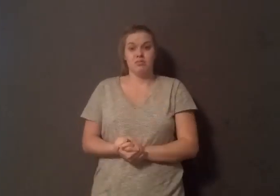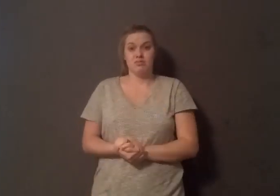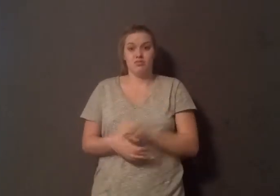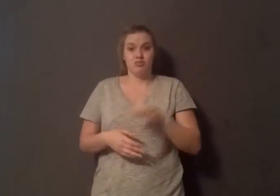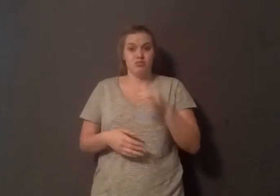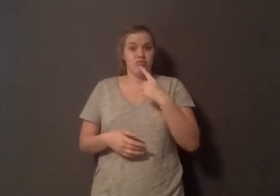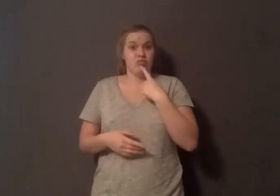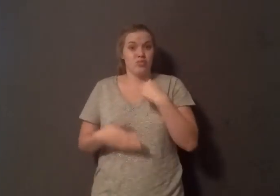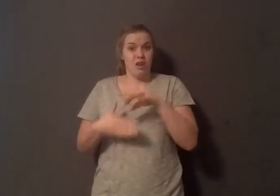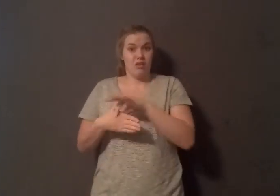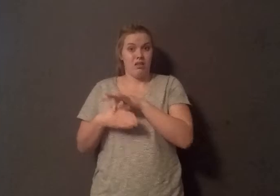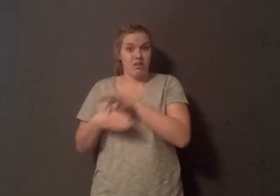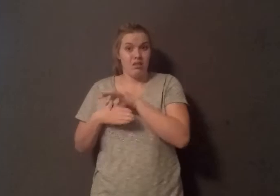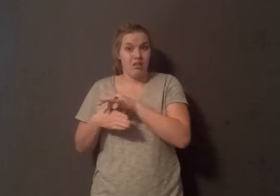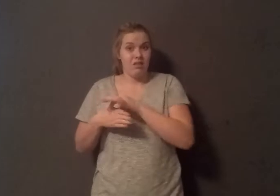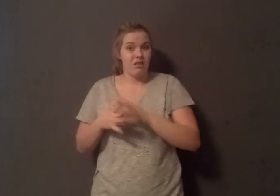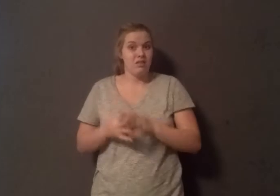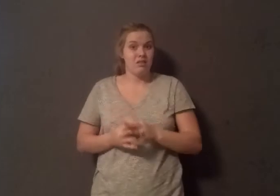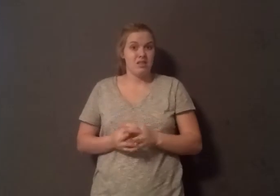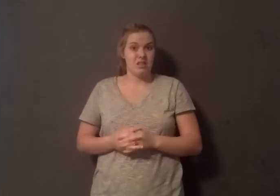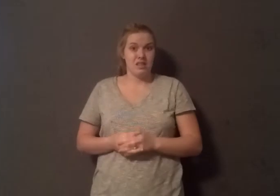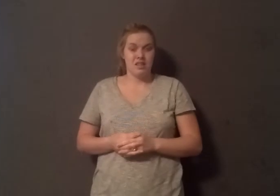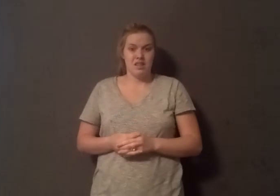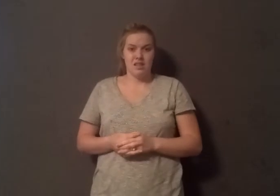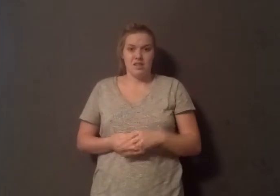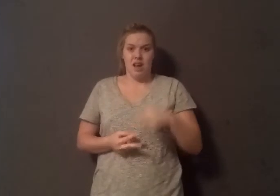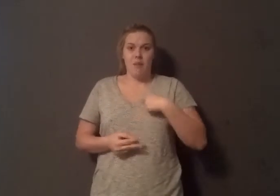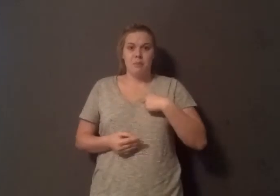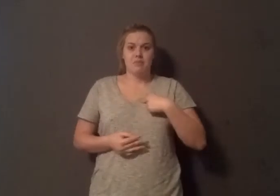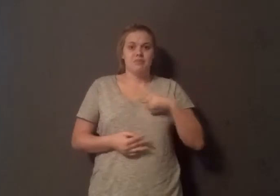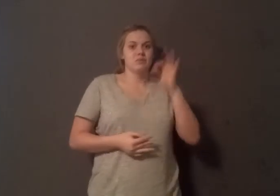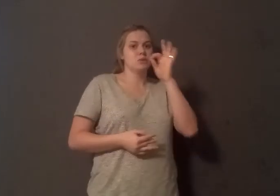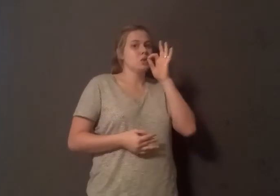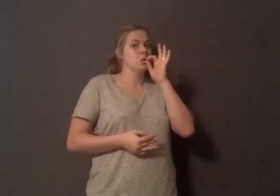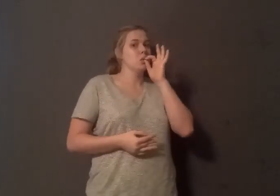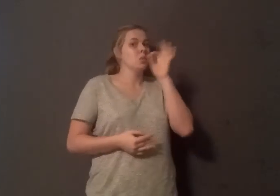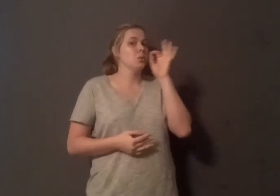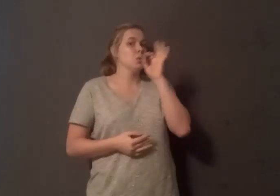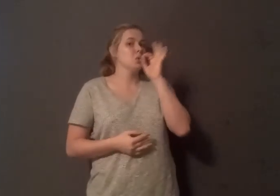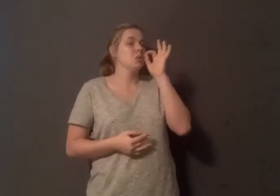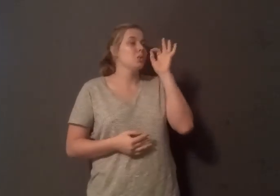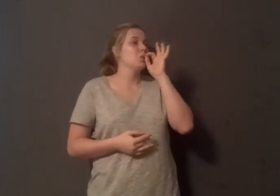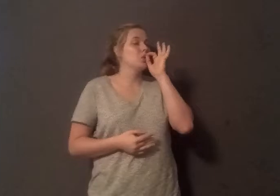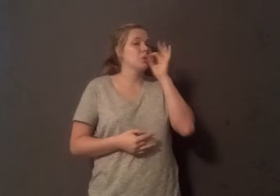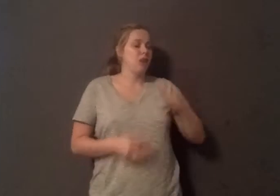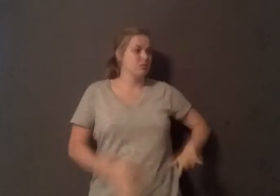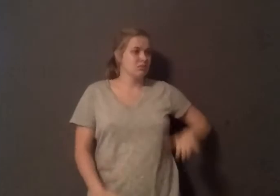two carcinogen. Was this like I had essentially been smoking my entire childhood? If processed meats are labeled the same as